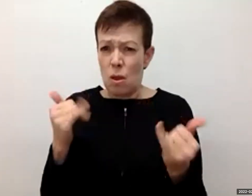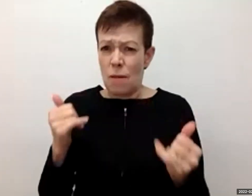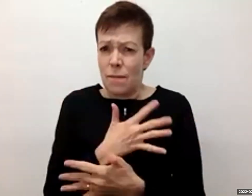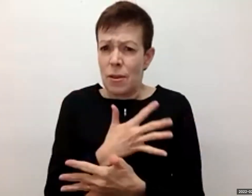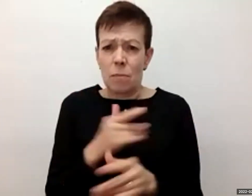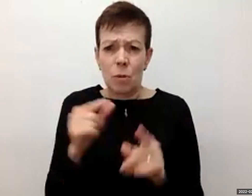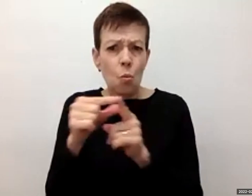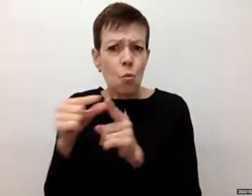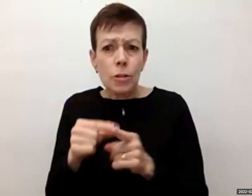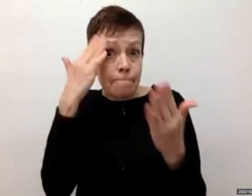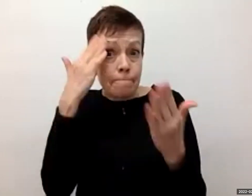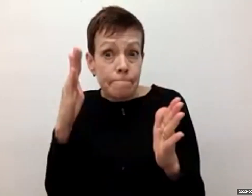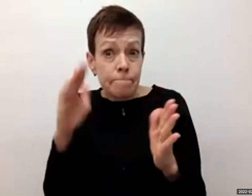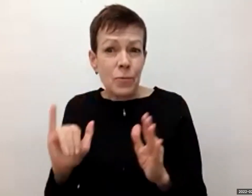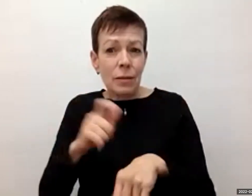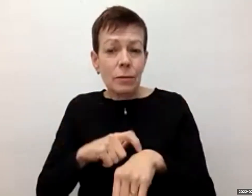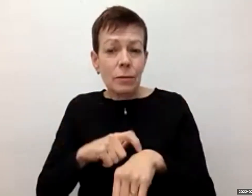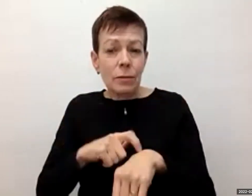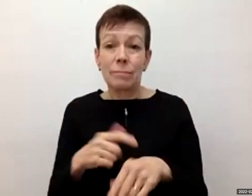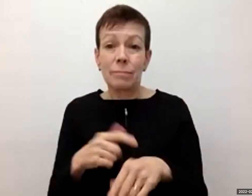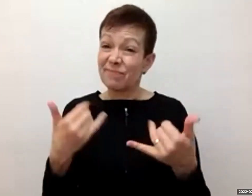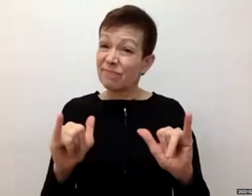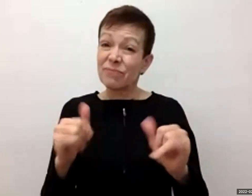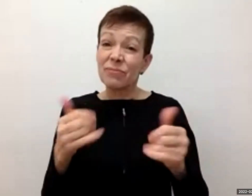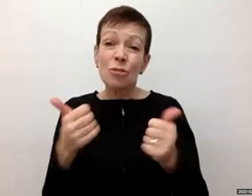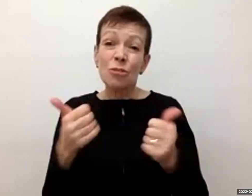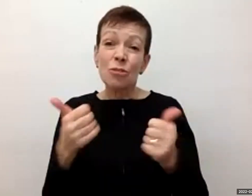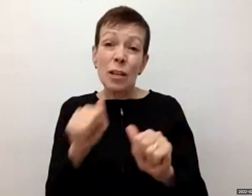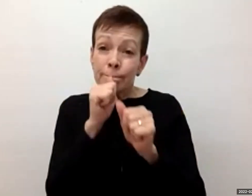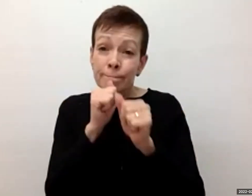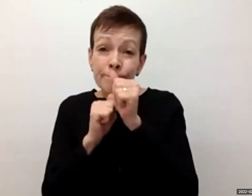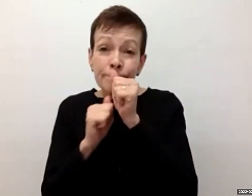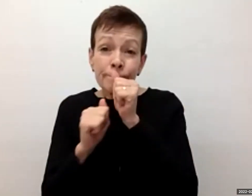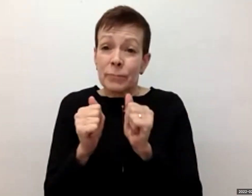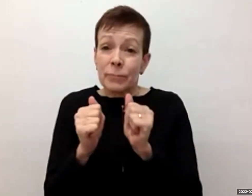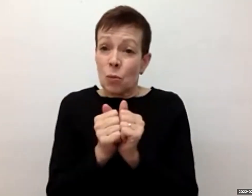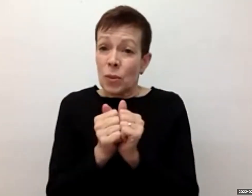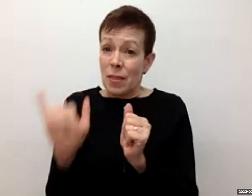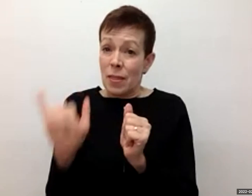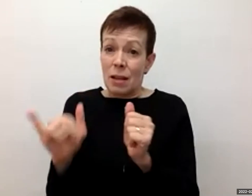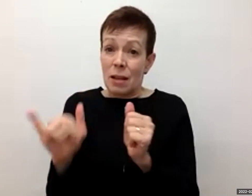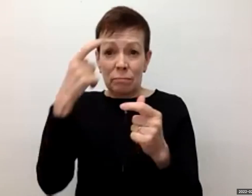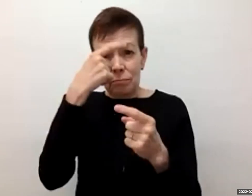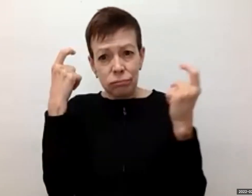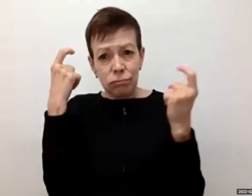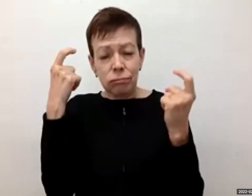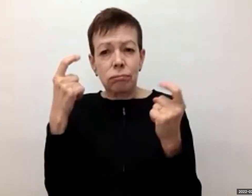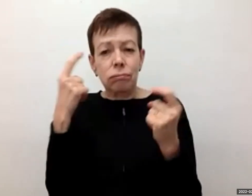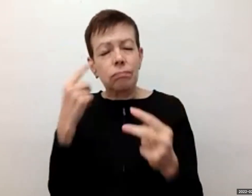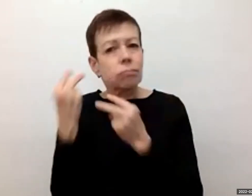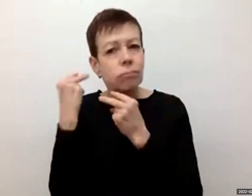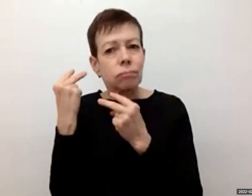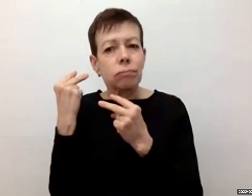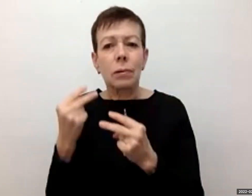understand and cope with that trauma. There is a lot more healing that I need to do before I can come forward as boldly as others have.